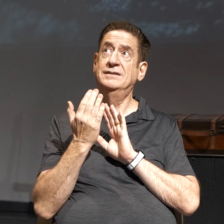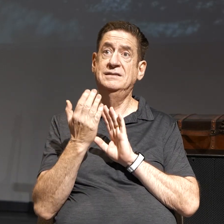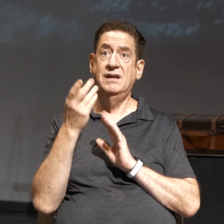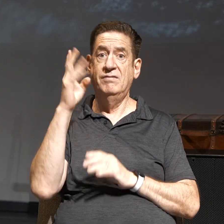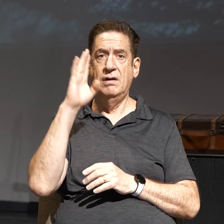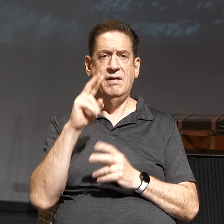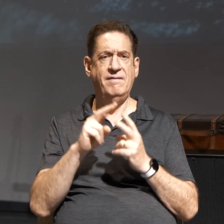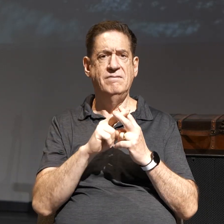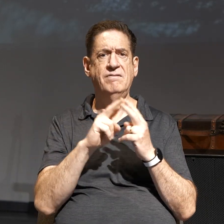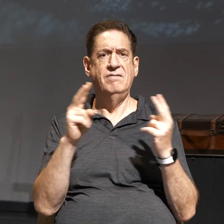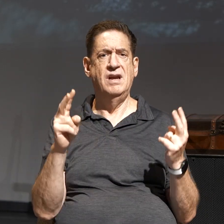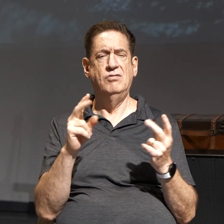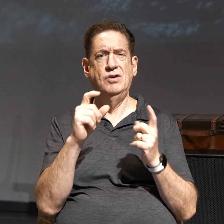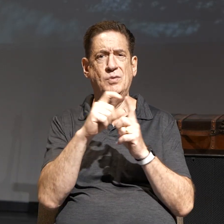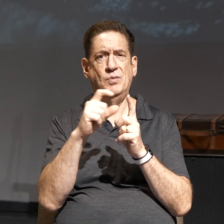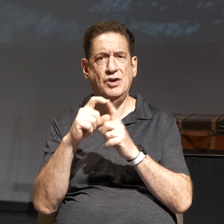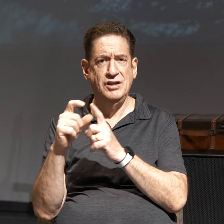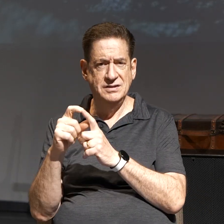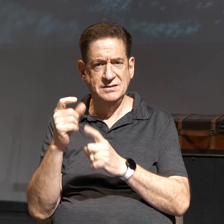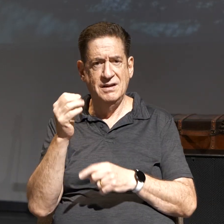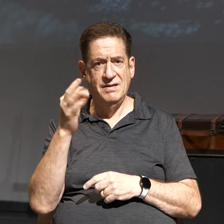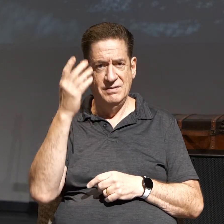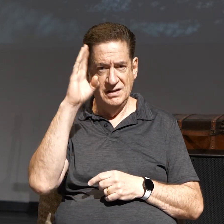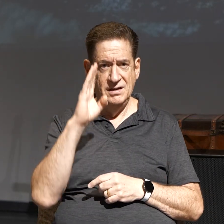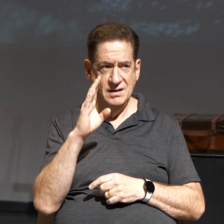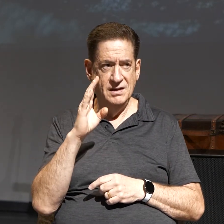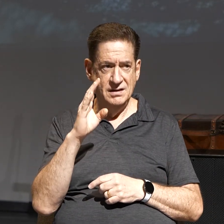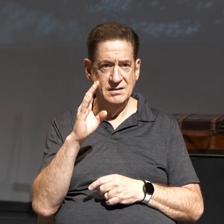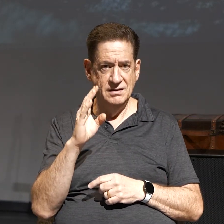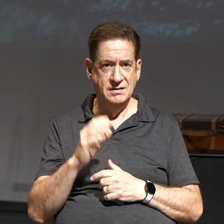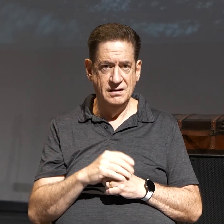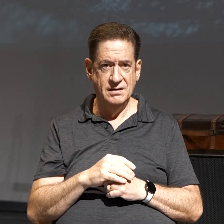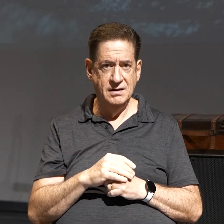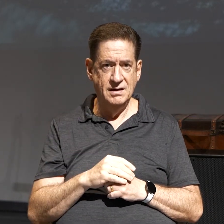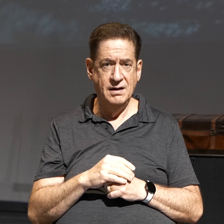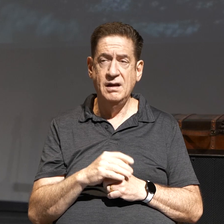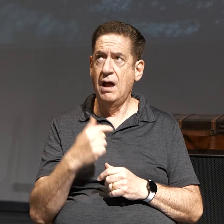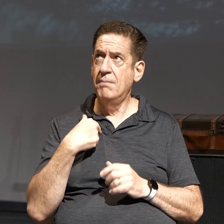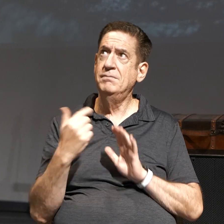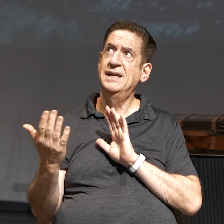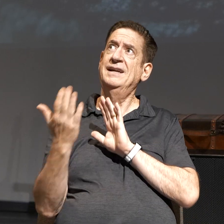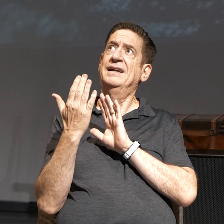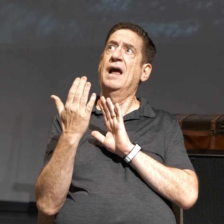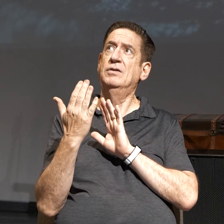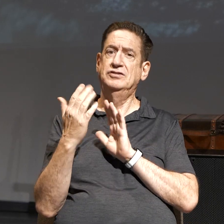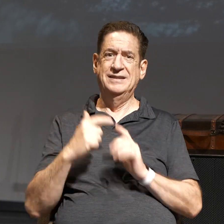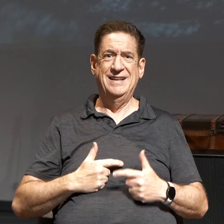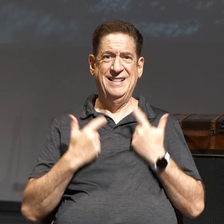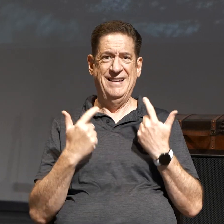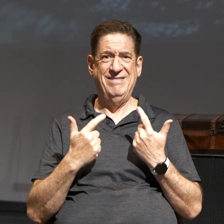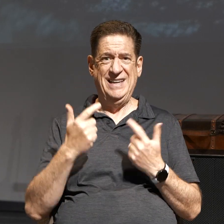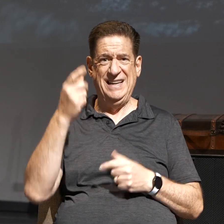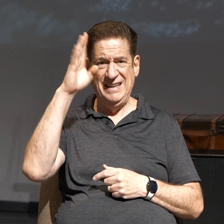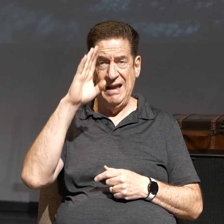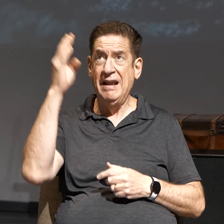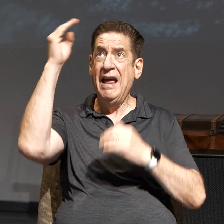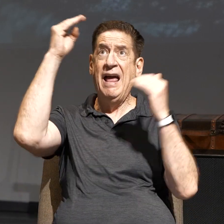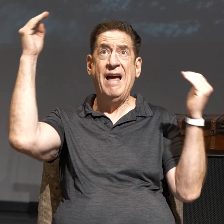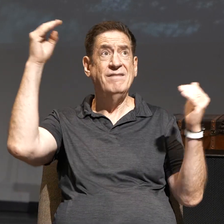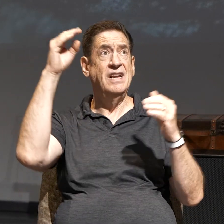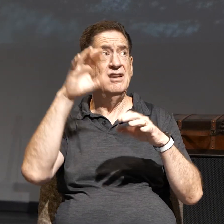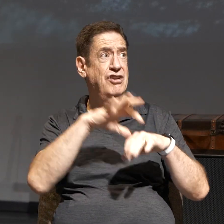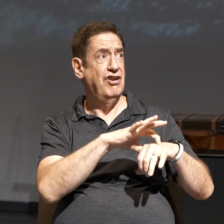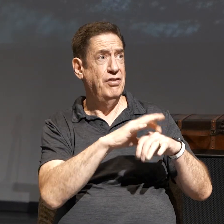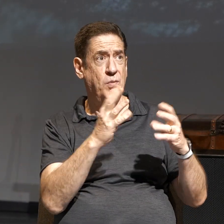it's the very words of God. I'm encountering the living God. Heaven and earth will